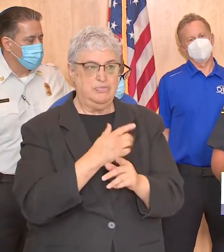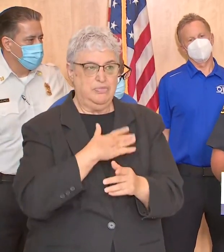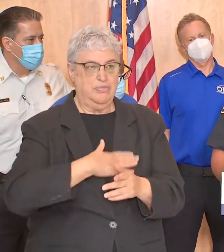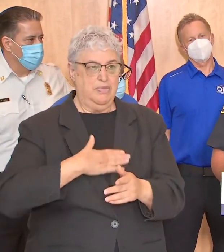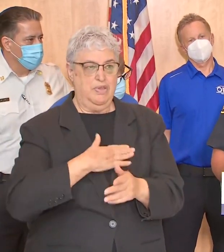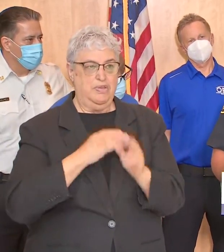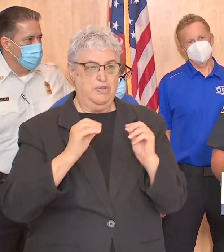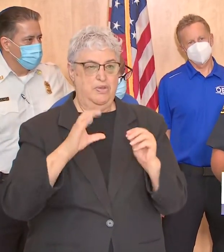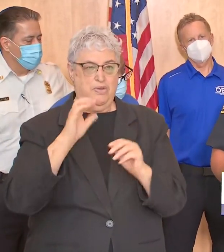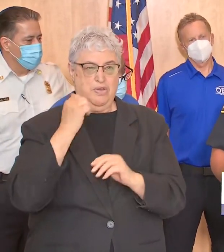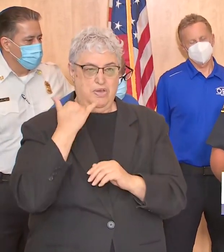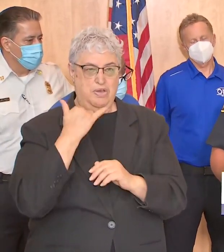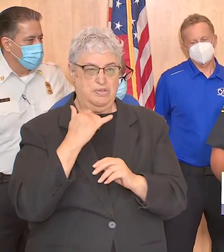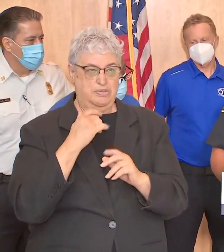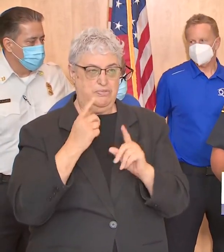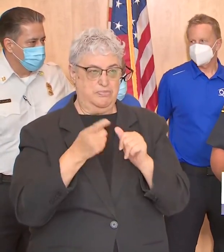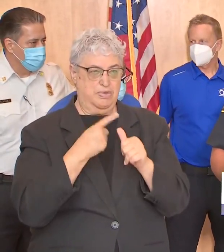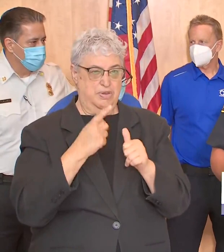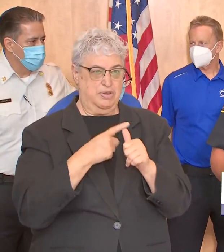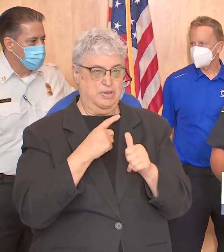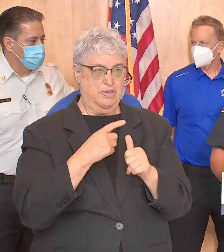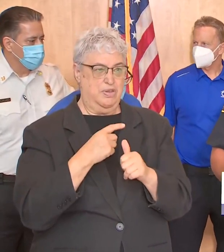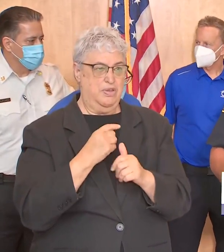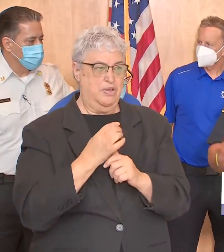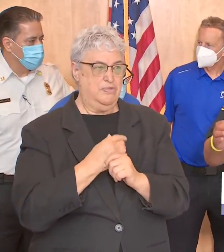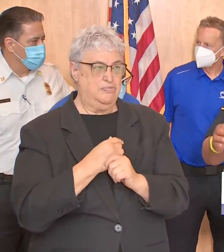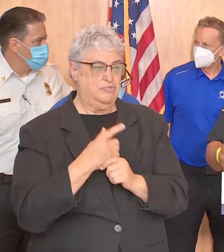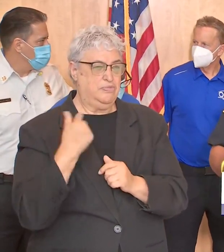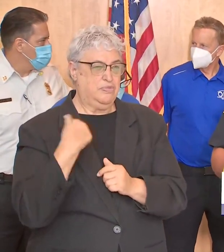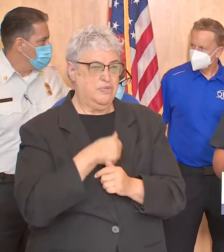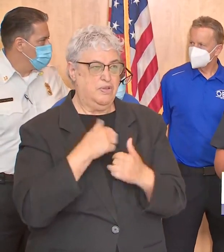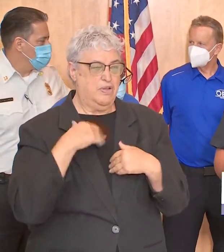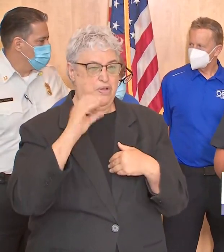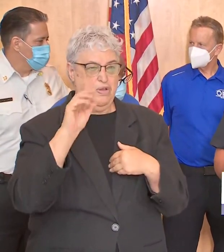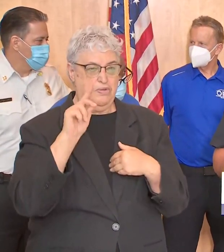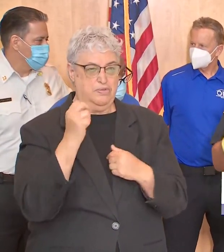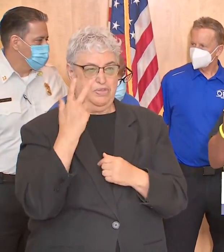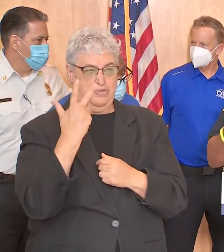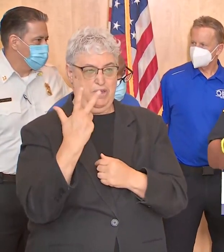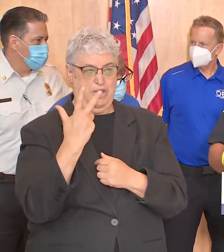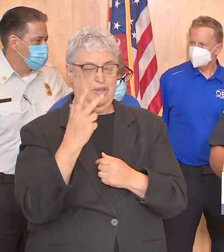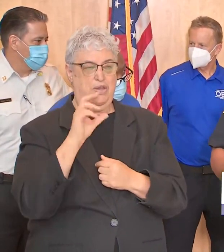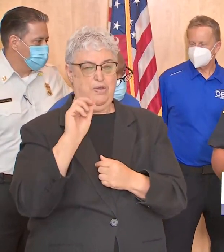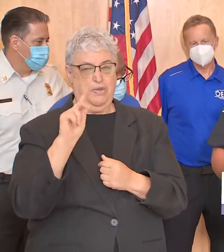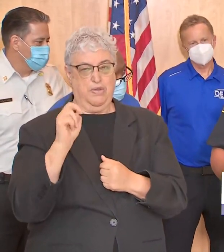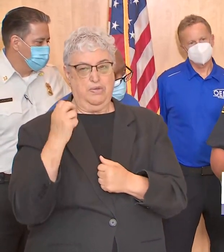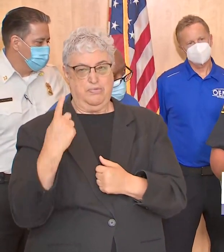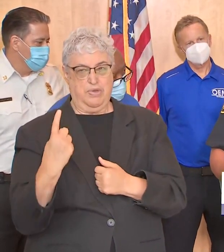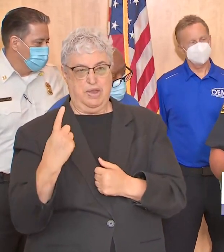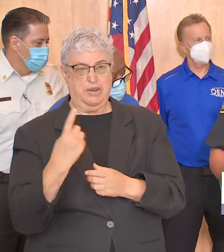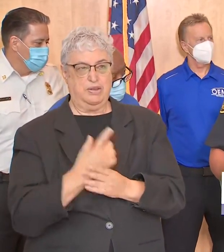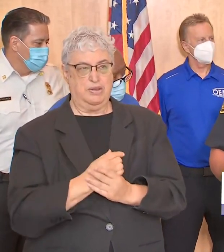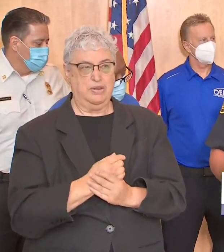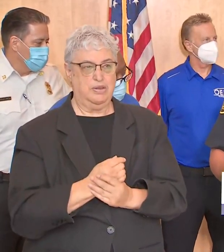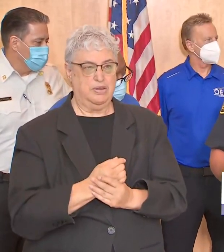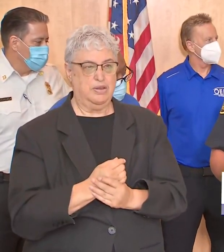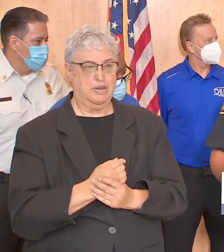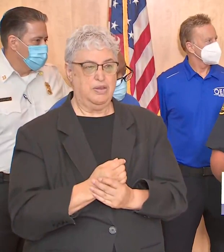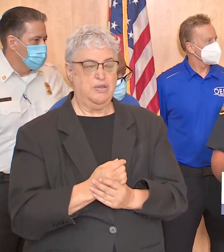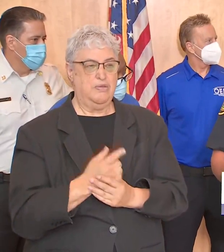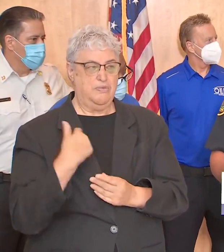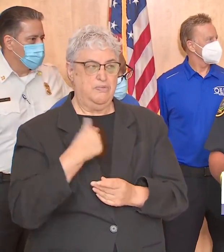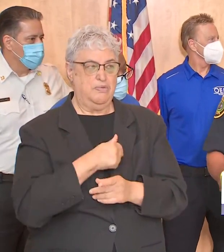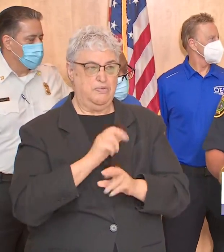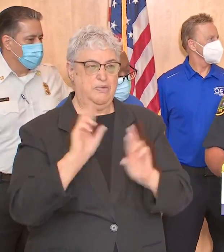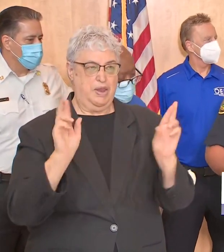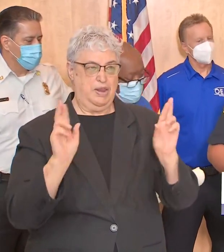terms of zero uh high priority uh zero priority of what we call the code three response calls or code one response calls like and sign and uh and